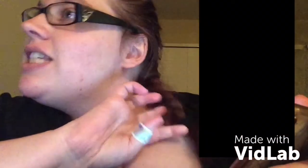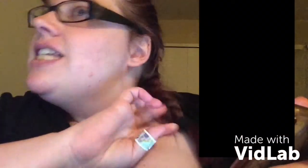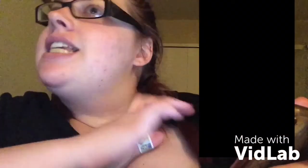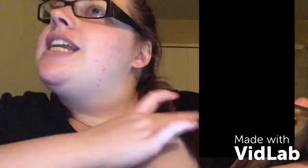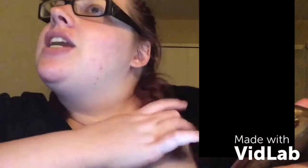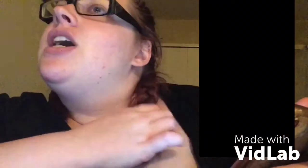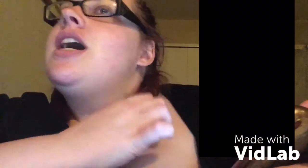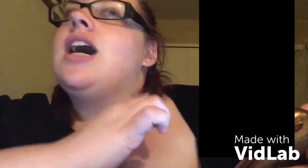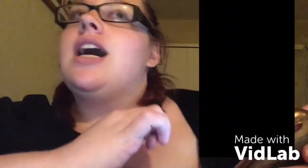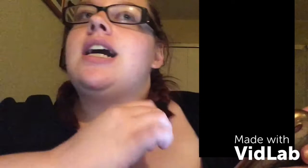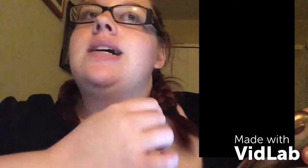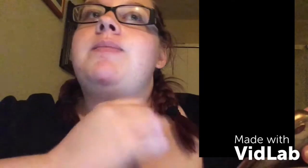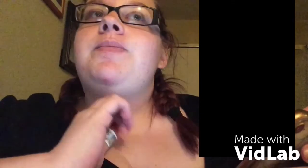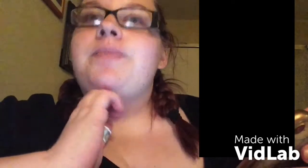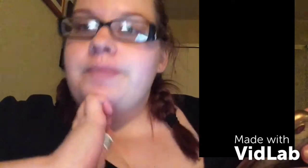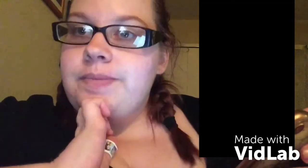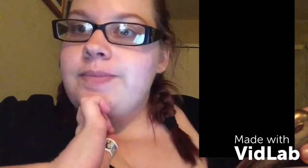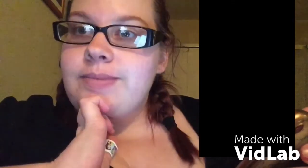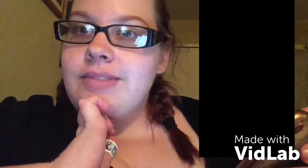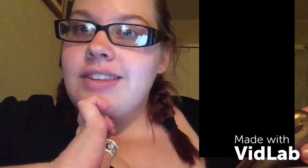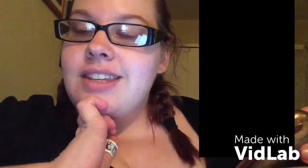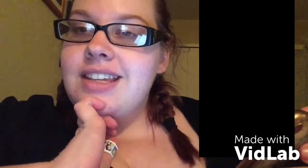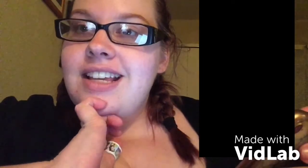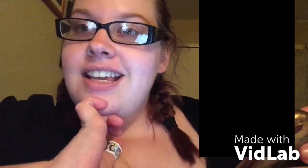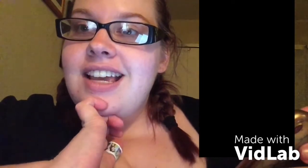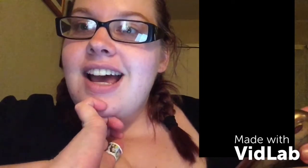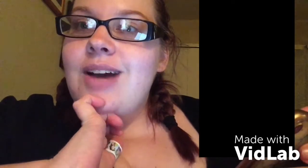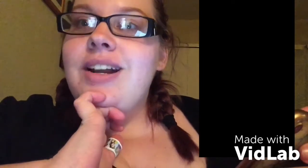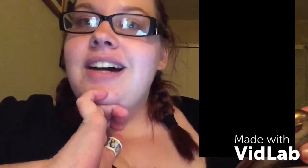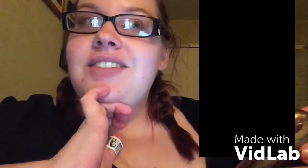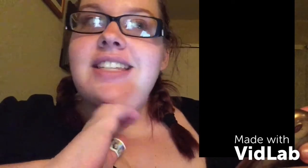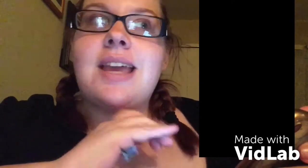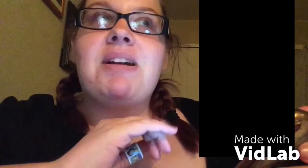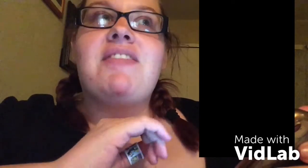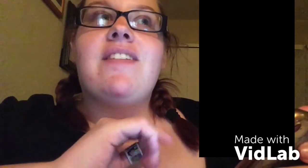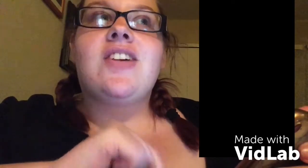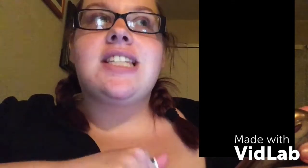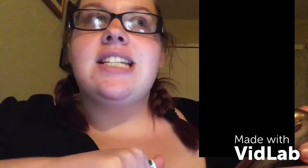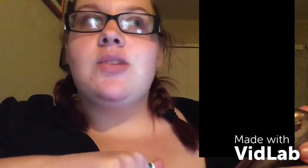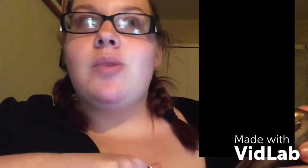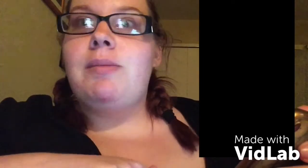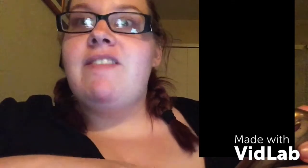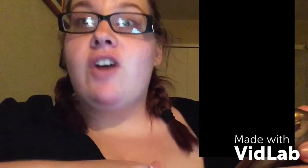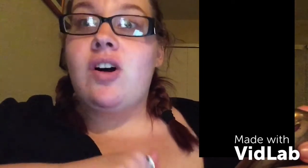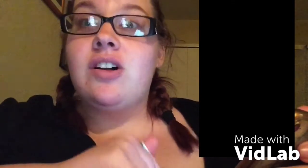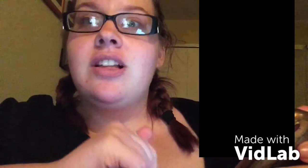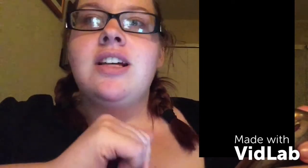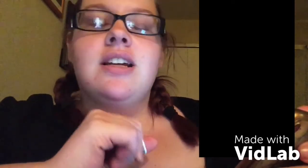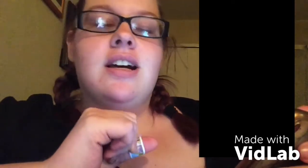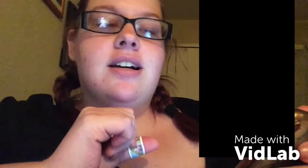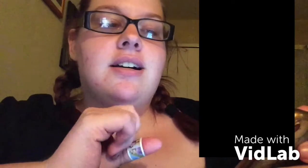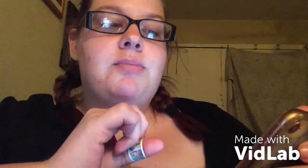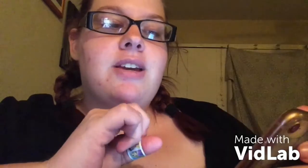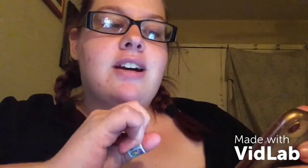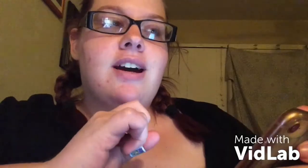season? Um, I would have to say my favorite season would be fall, uh, because